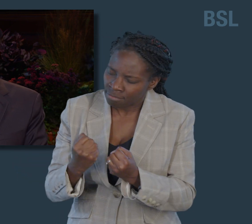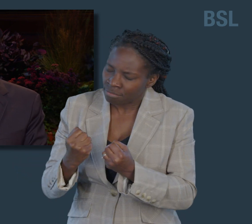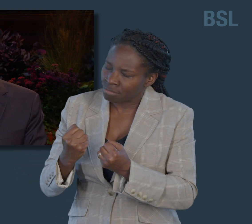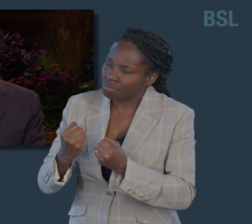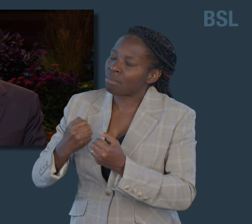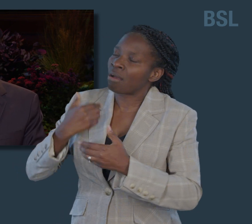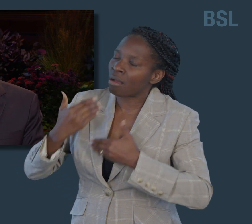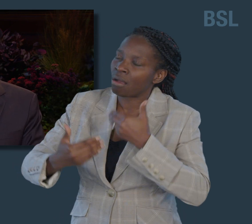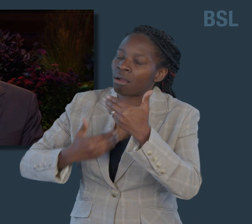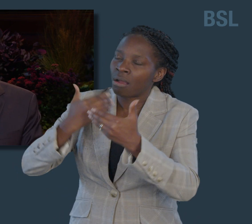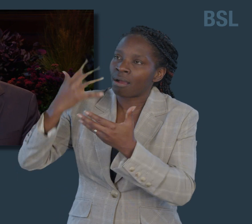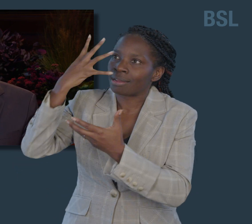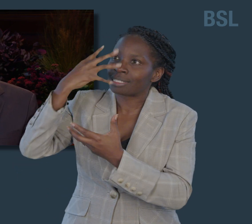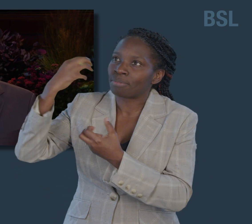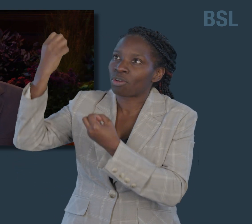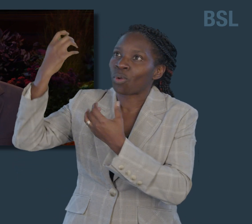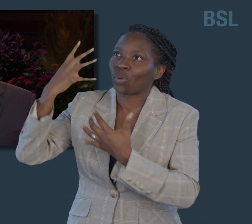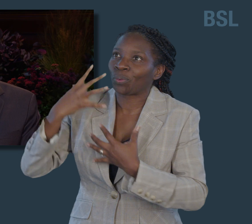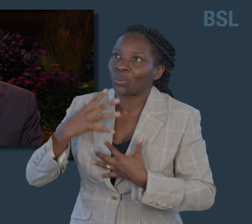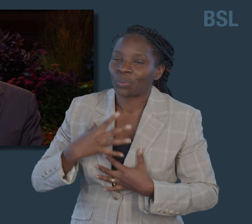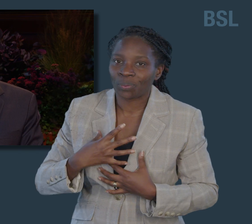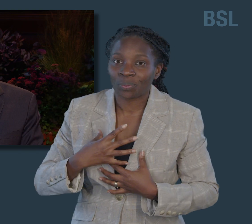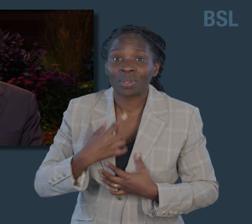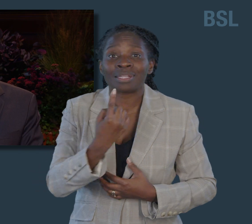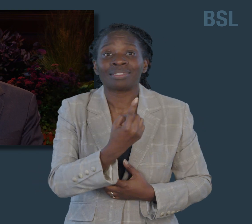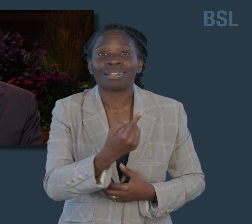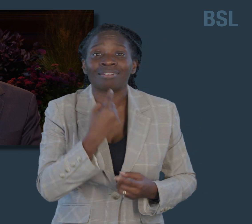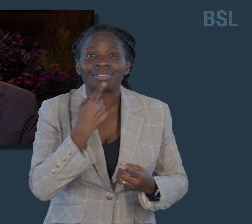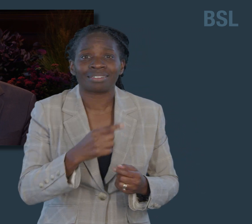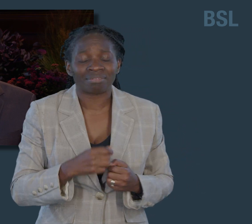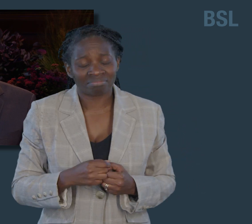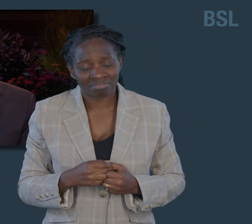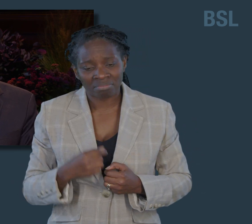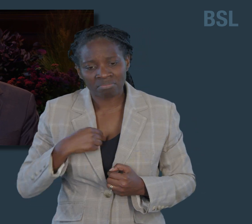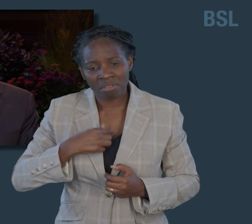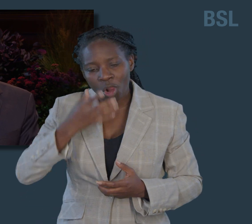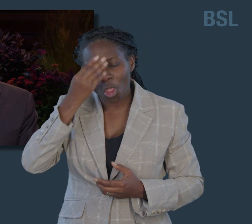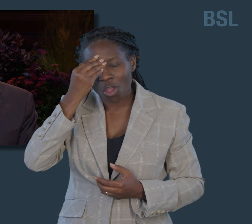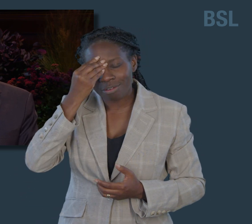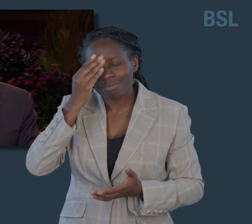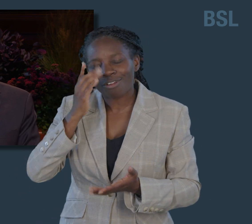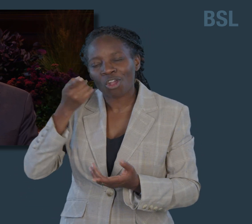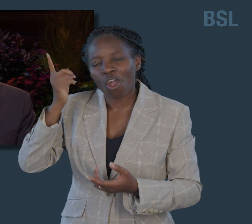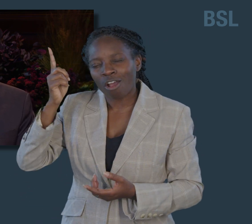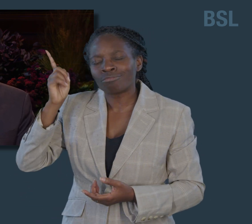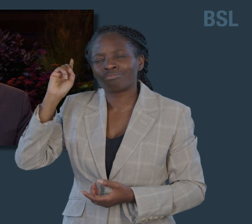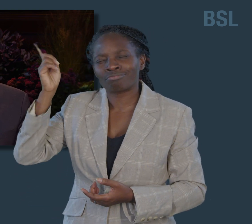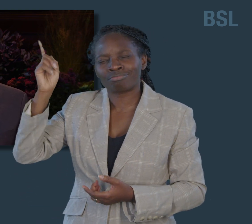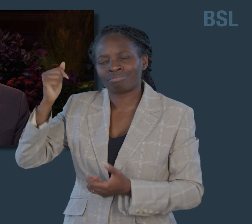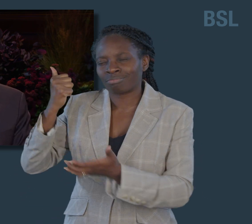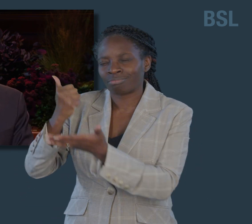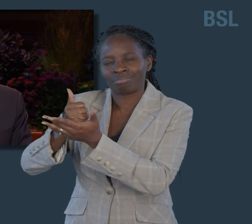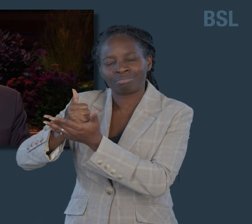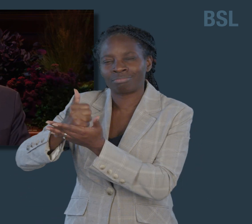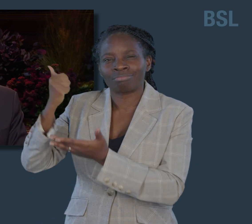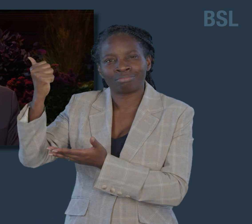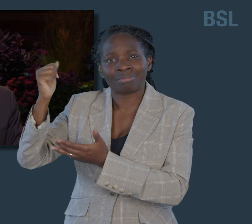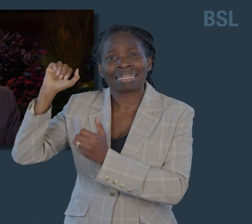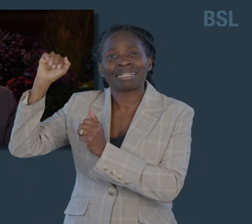And then she added, I have learned for myself that God is good and that His ways are better than mine.